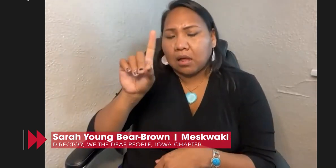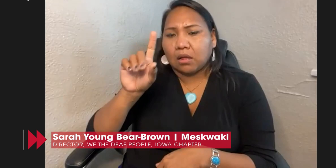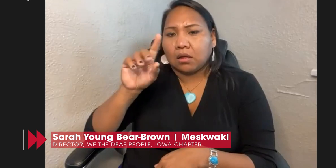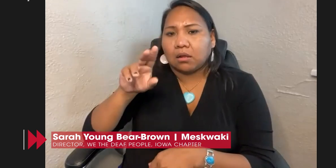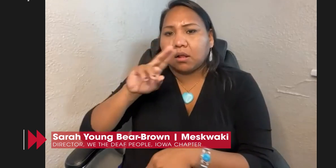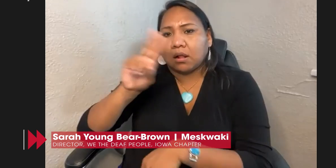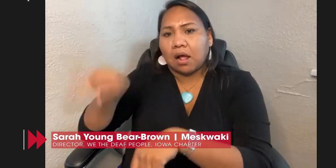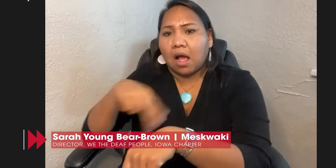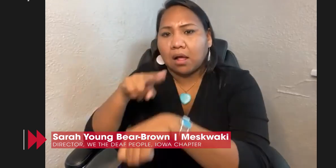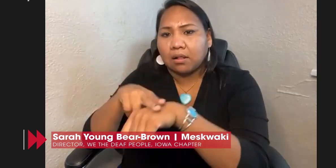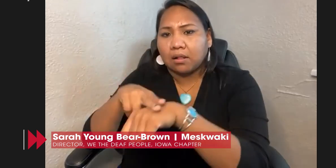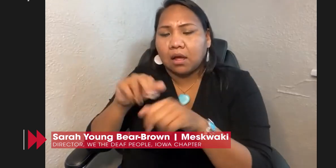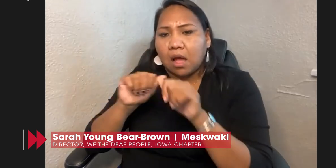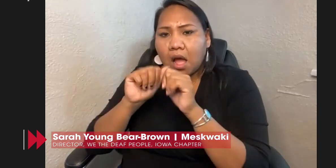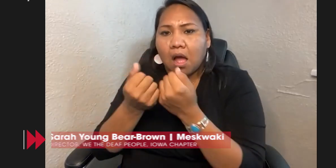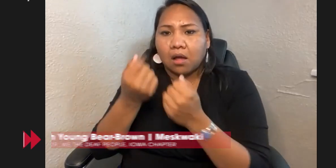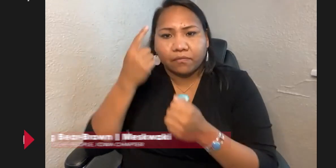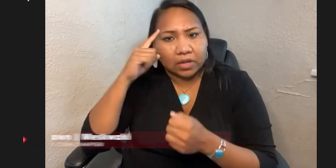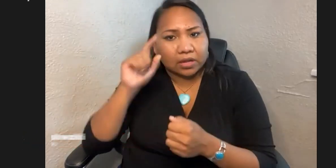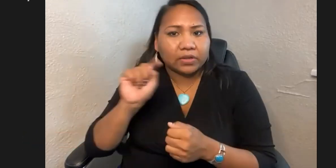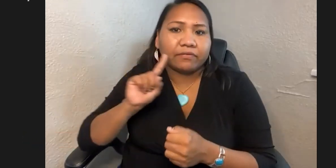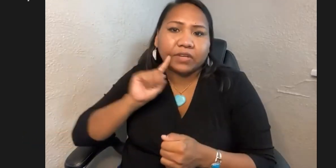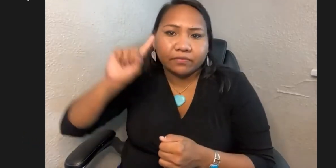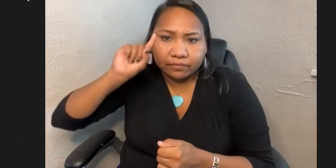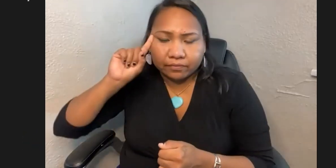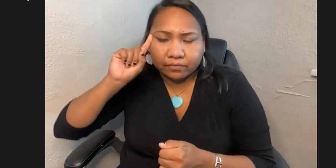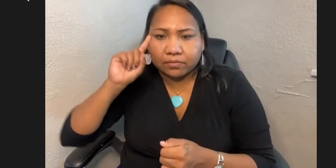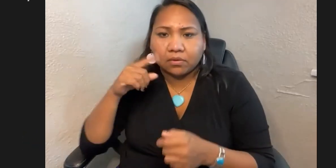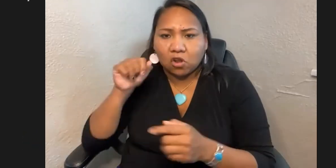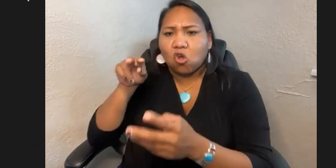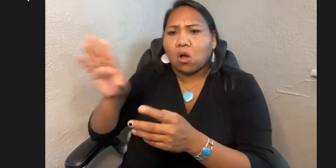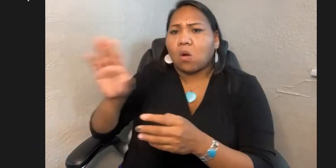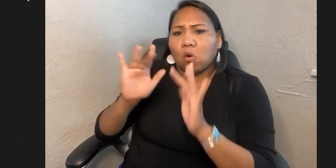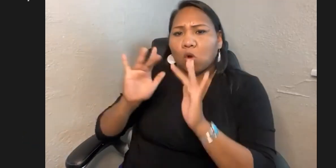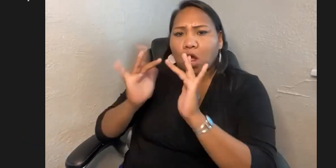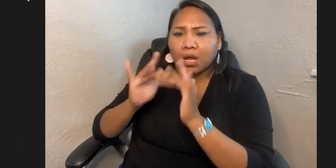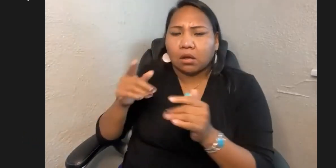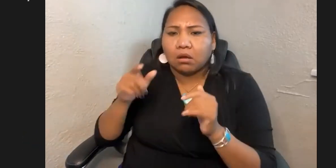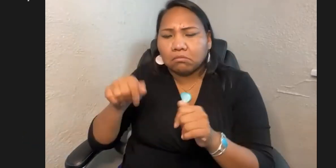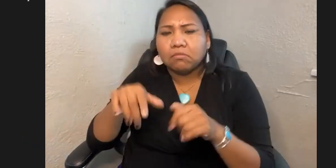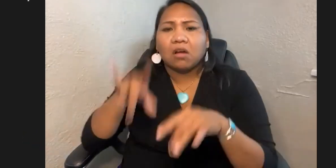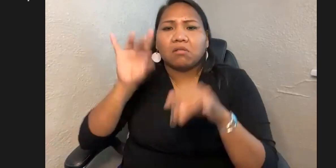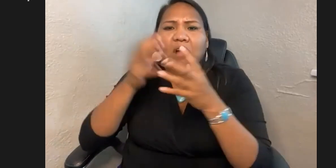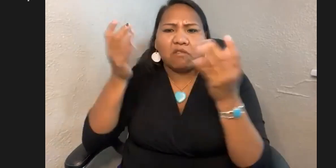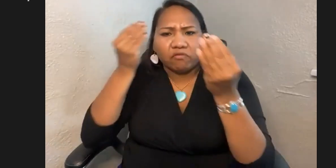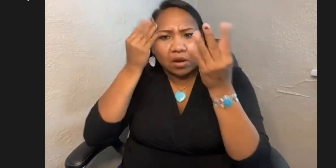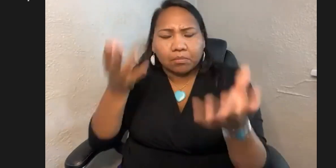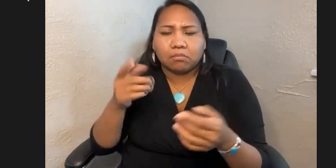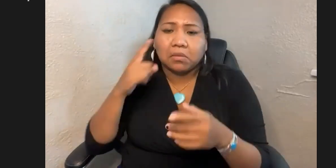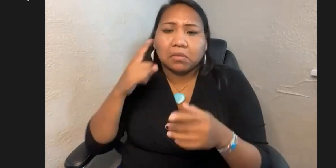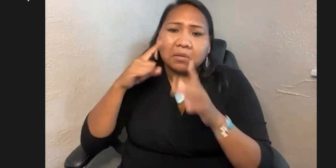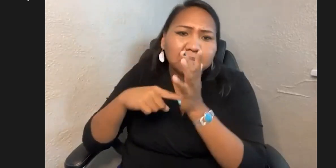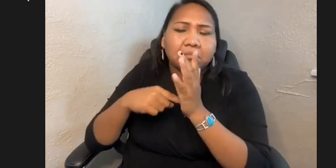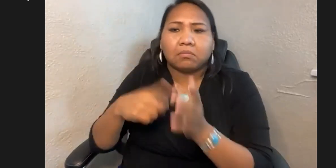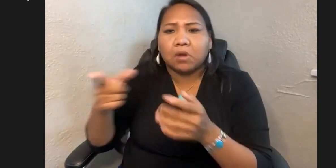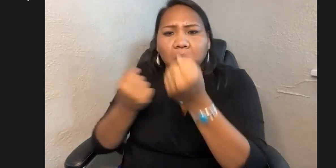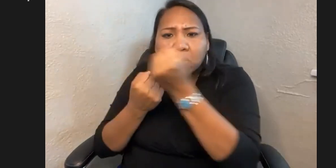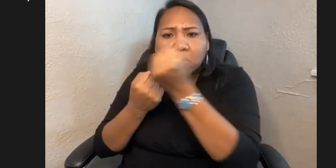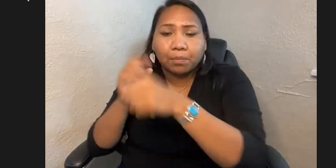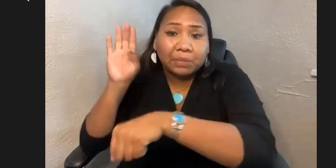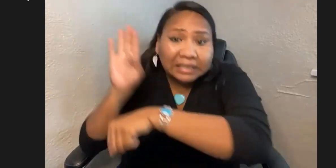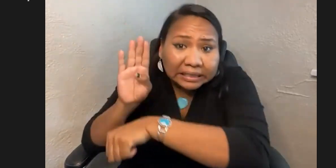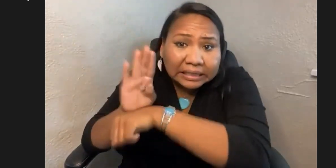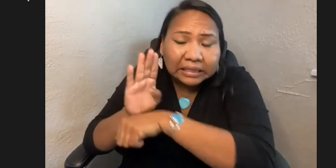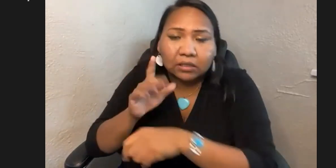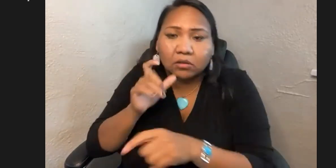of the events listed for this week. We are in partnership with NAD, the National Association of the Deaf. Uh, you can also look at the NAD website